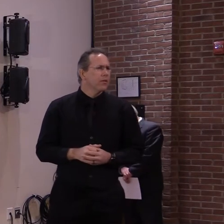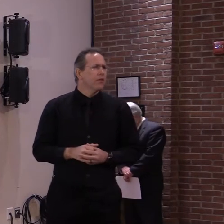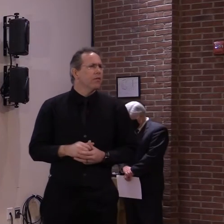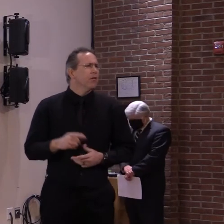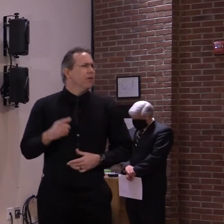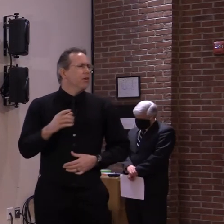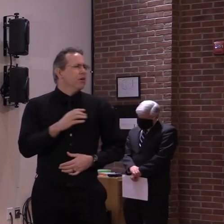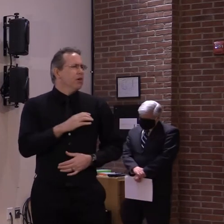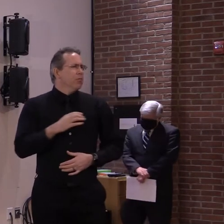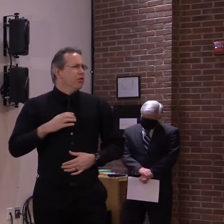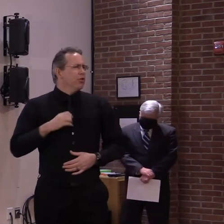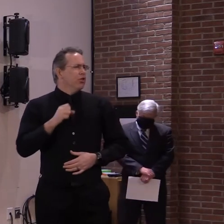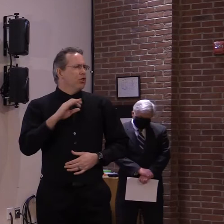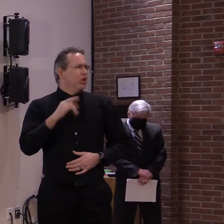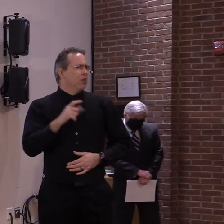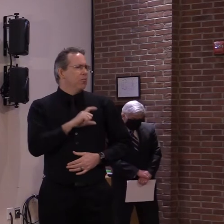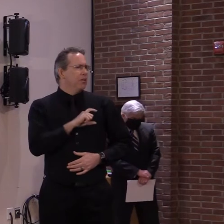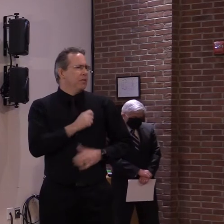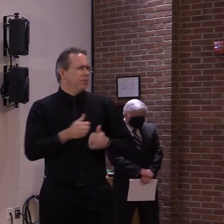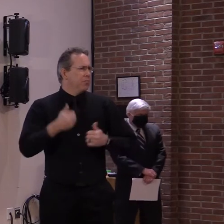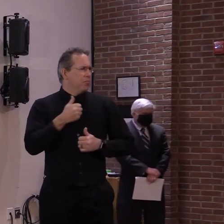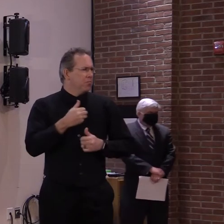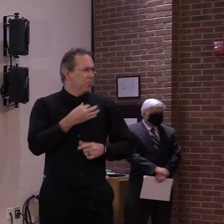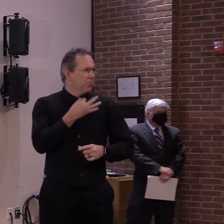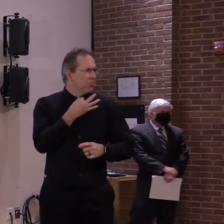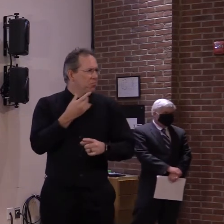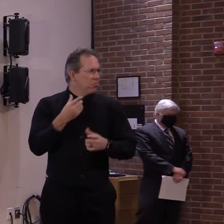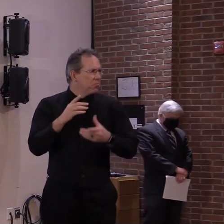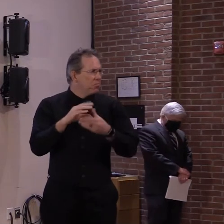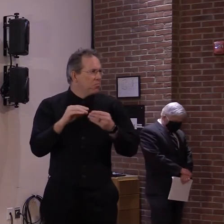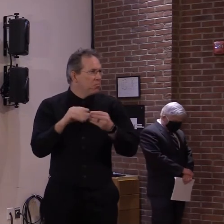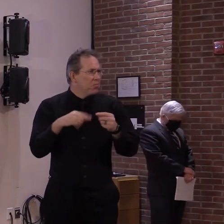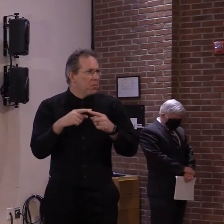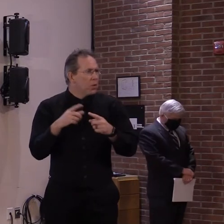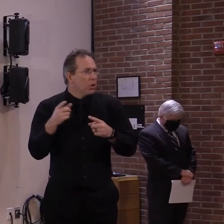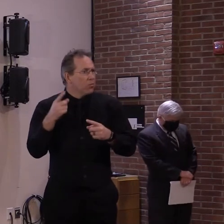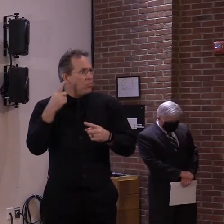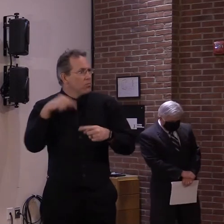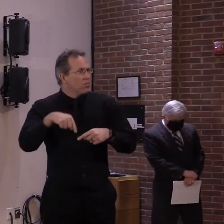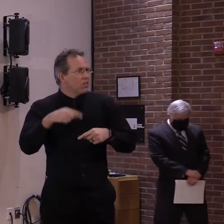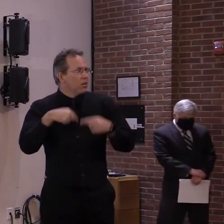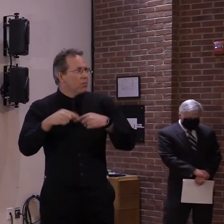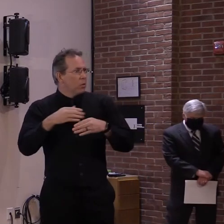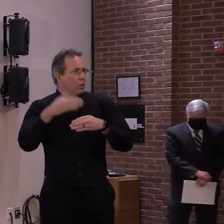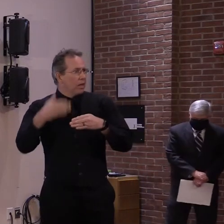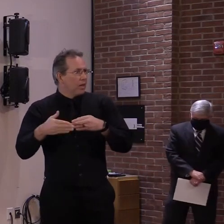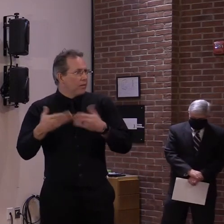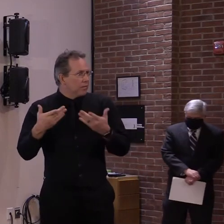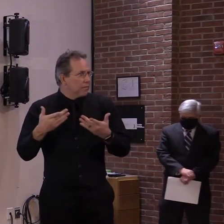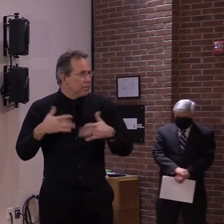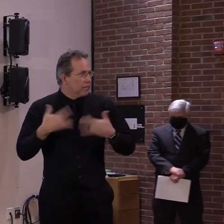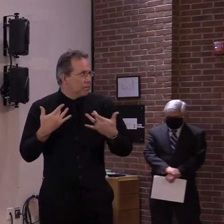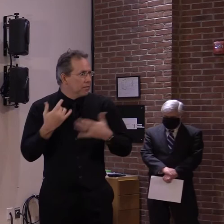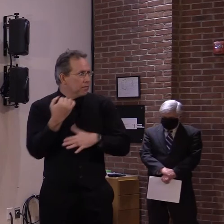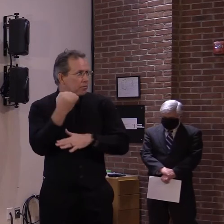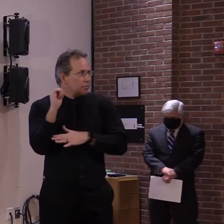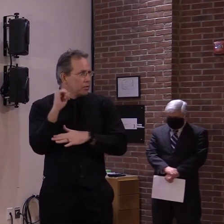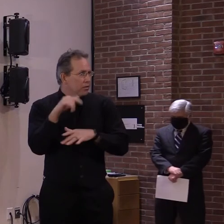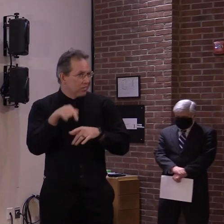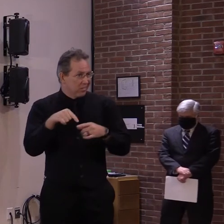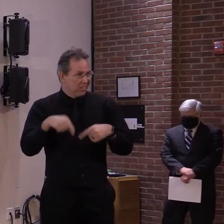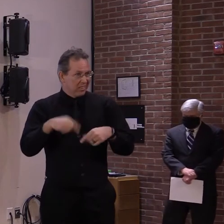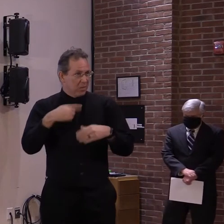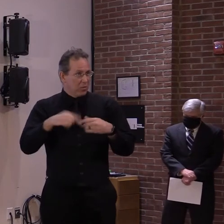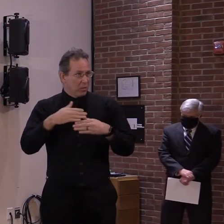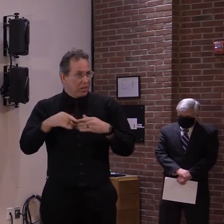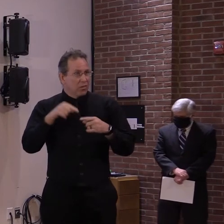happen in the coming days, potentially on Sunday and on Wednesday. Um, we've heard that there are possibly no known threats